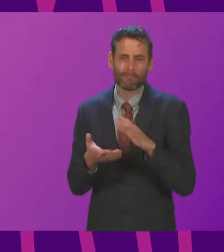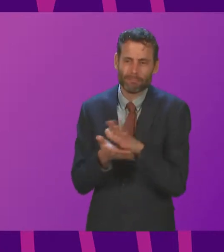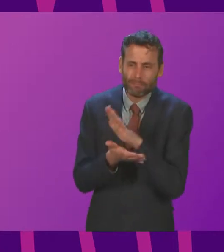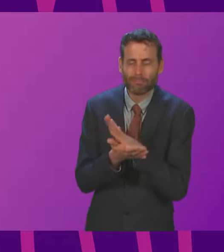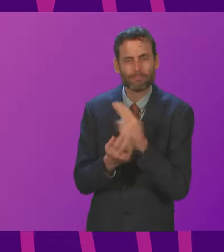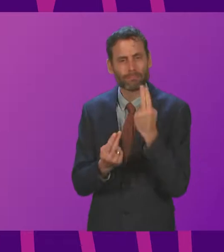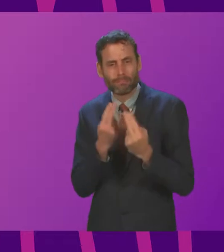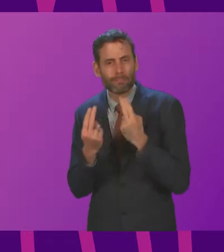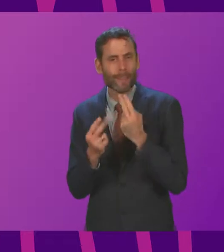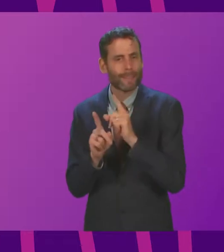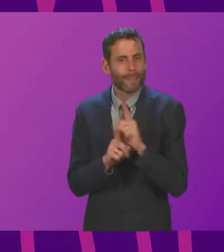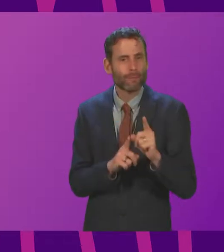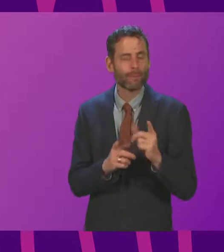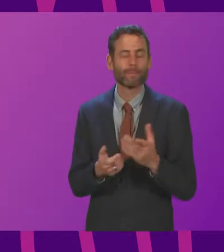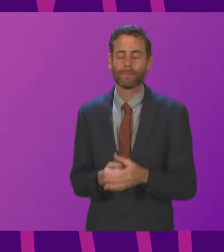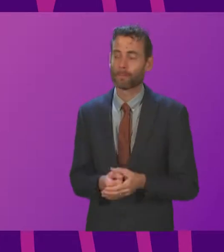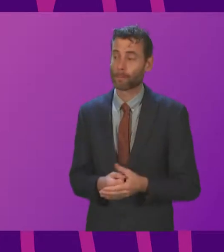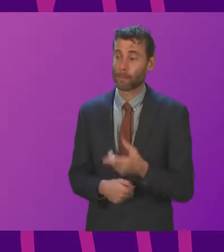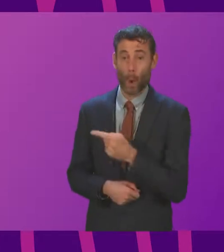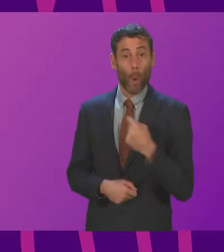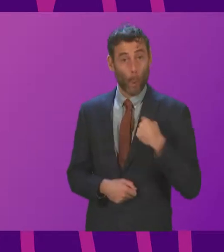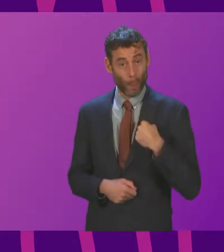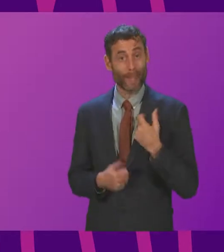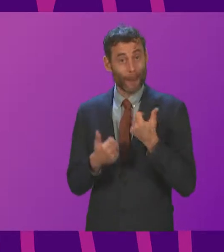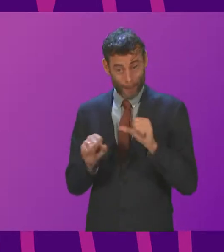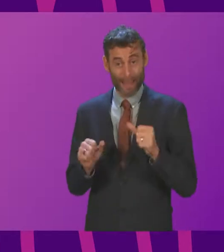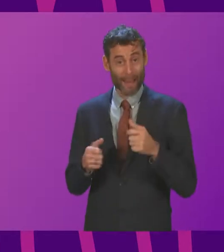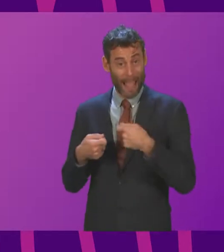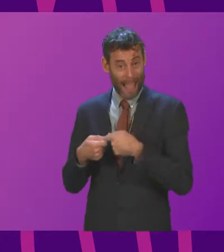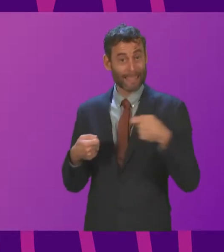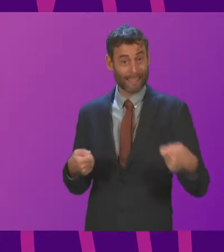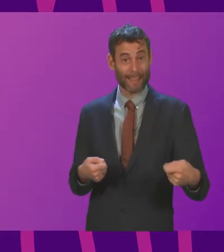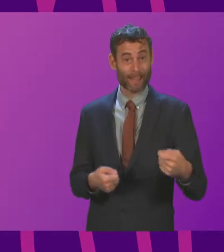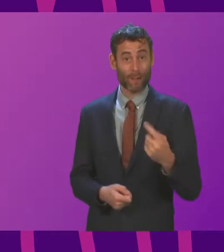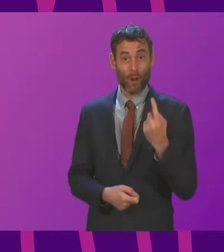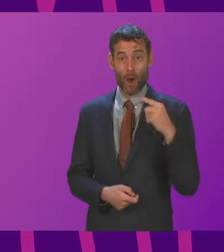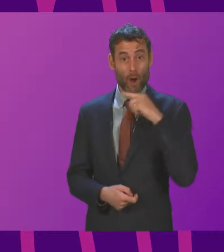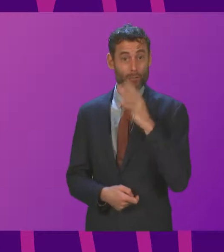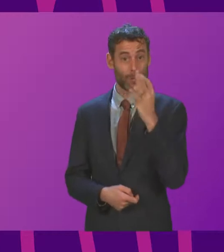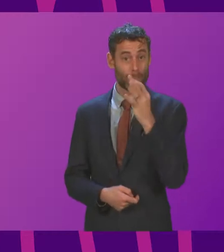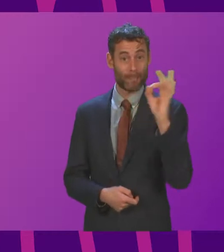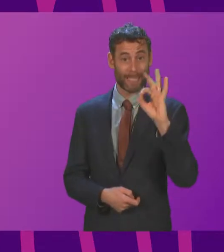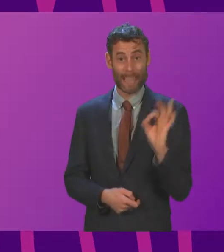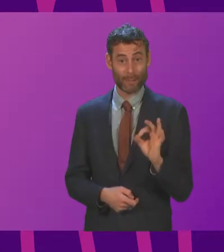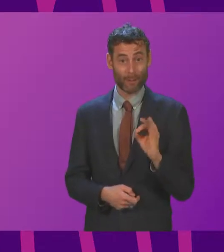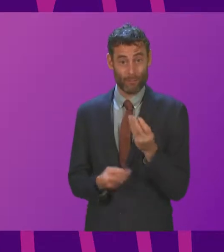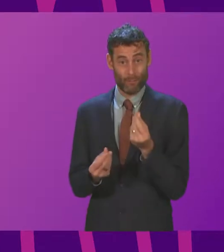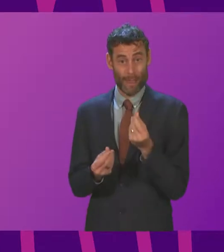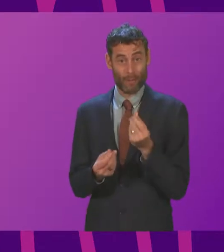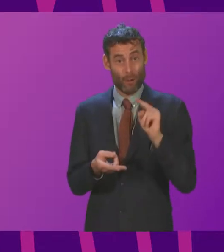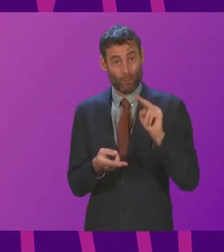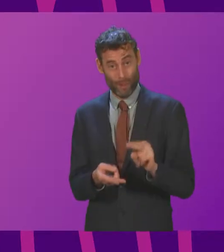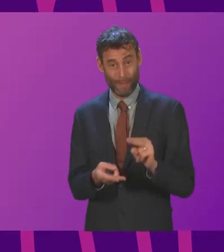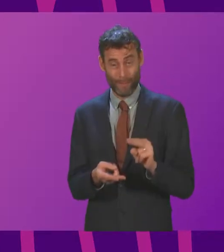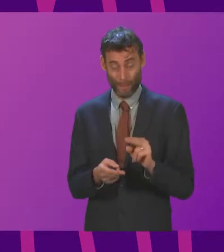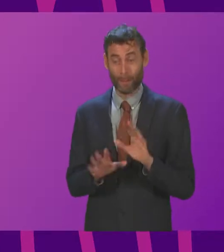yesterday? First Minister. Well, of course, we already had extended 100% rates relief when the Chancellor didn't do it for